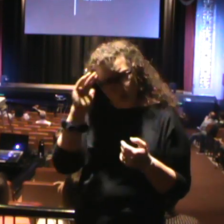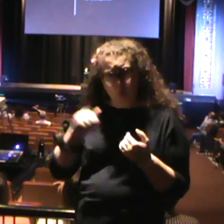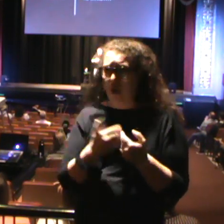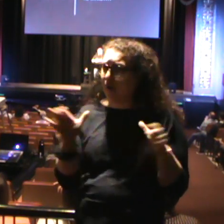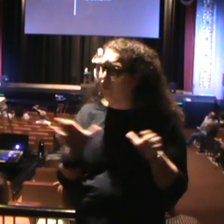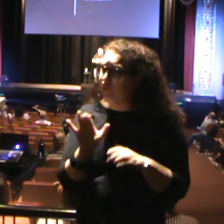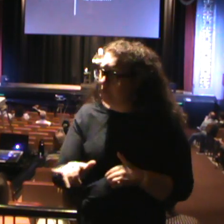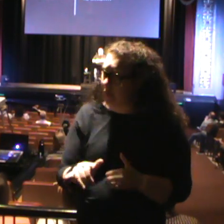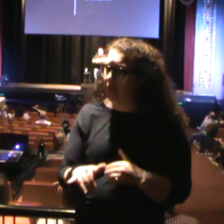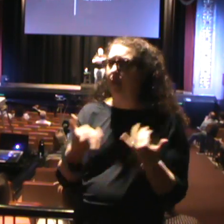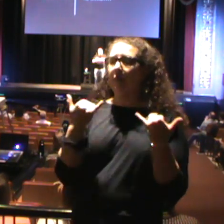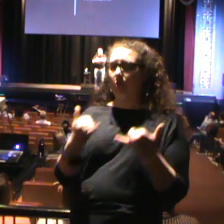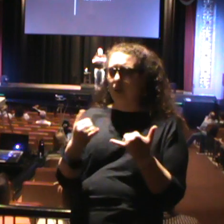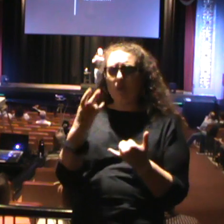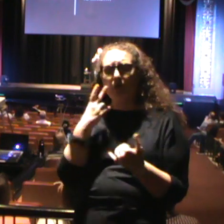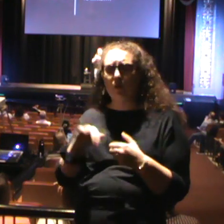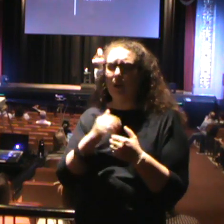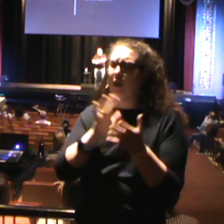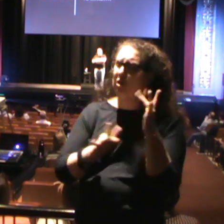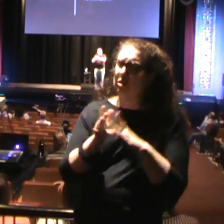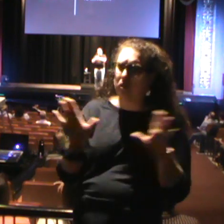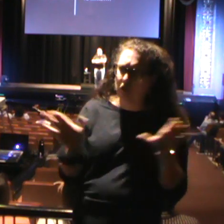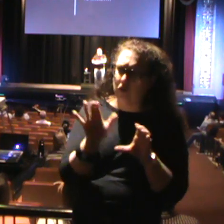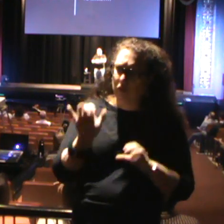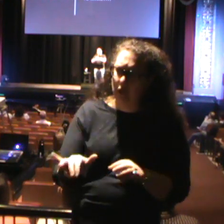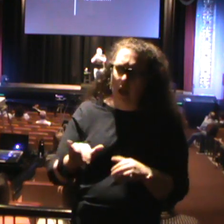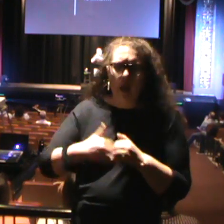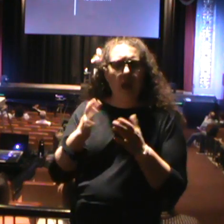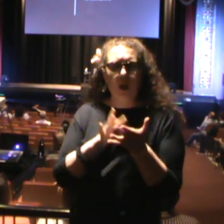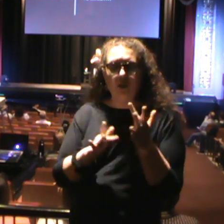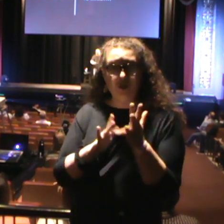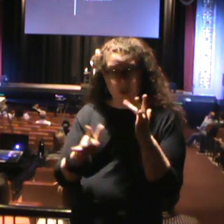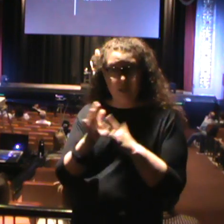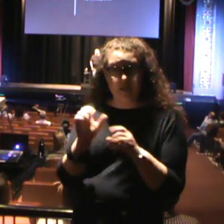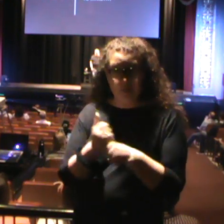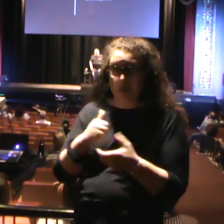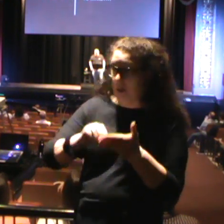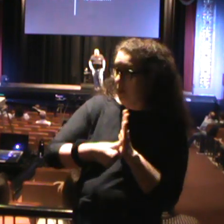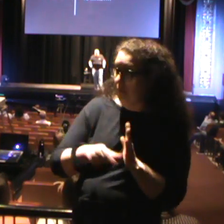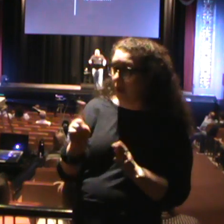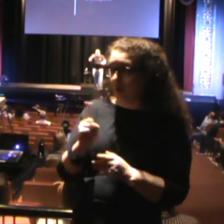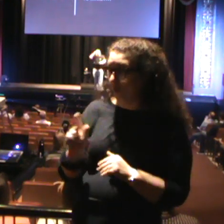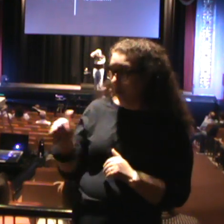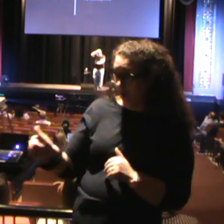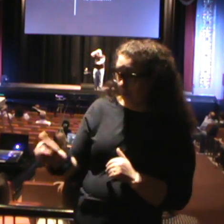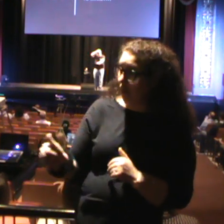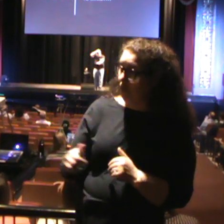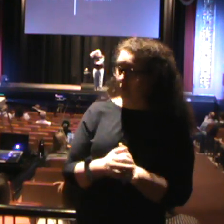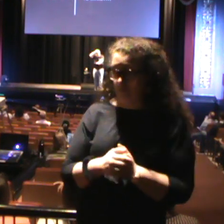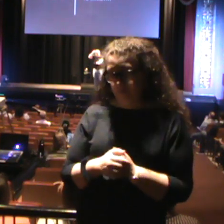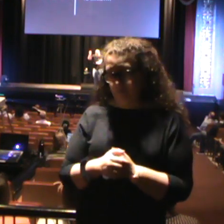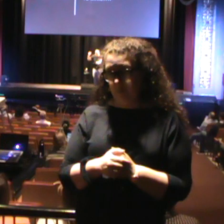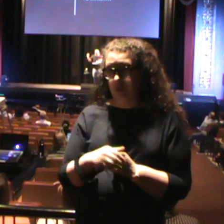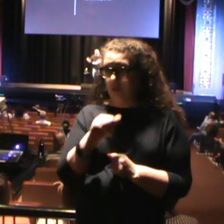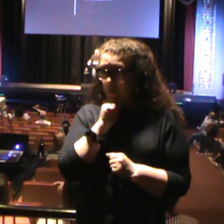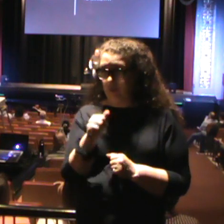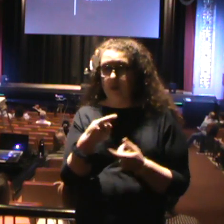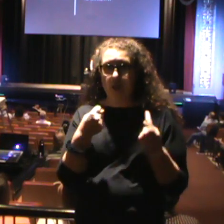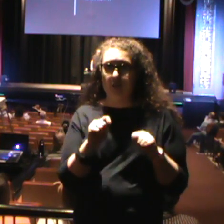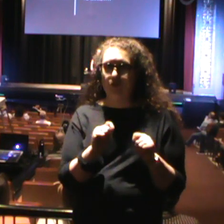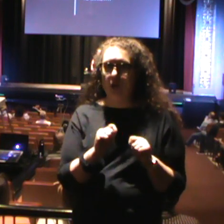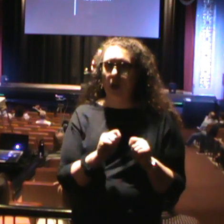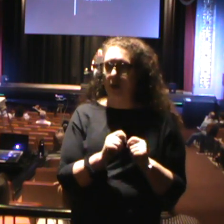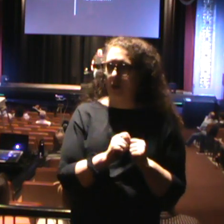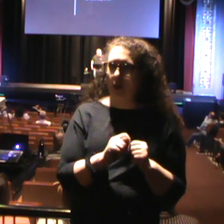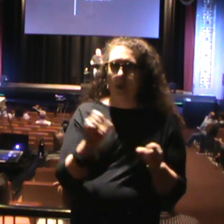to look on how Jesus did it, how Jesus made an impact where he was. I mentioned earlier that we didn't try to reinvent the wheel